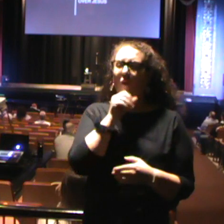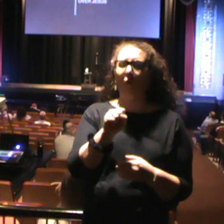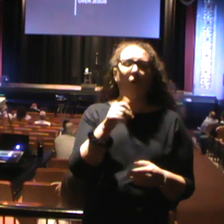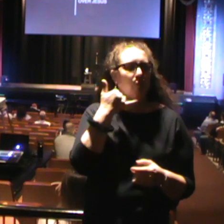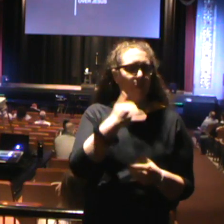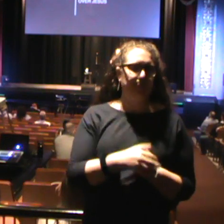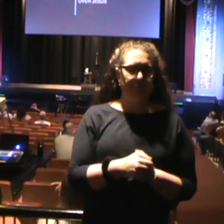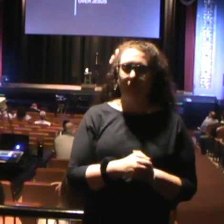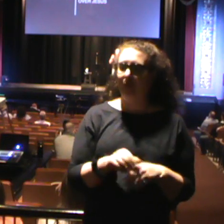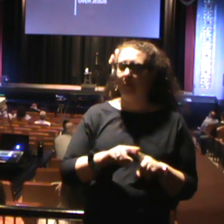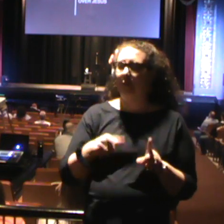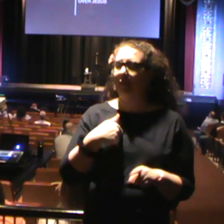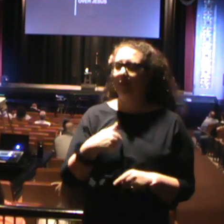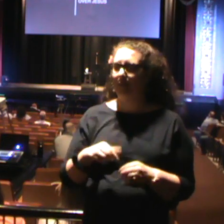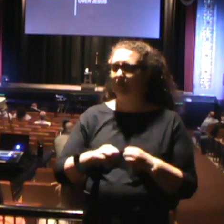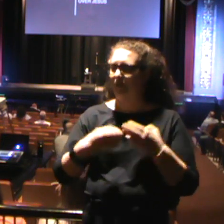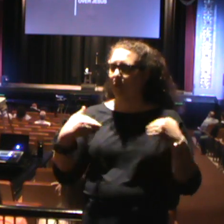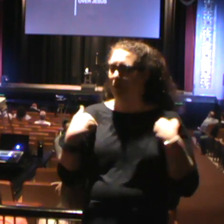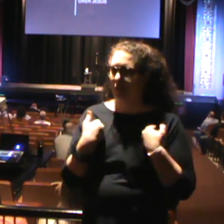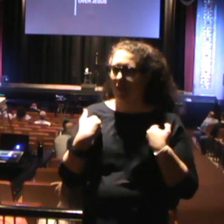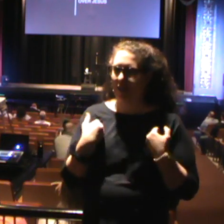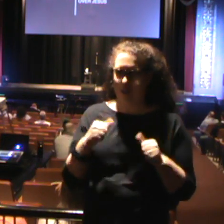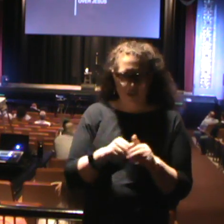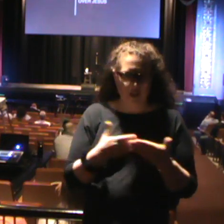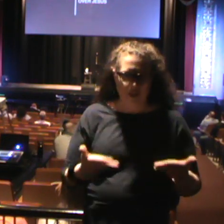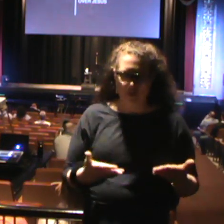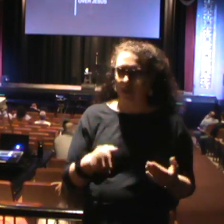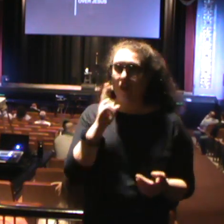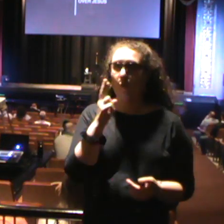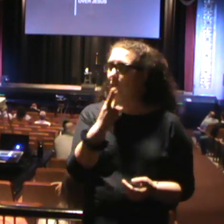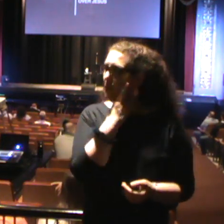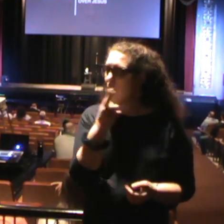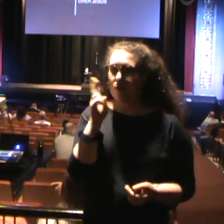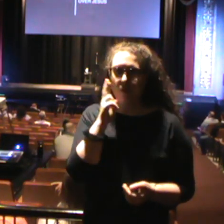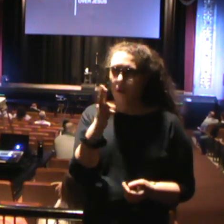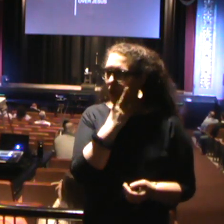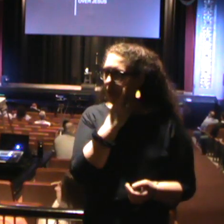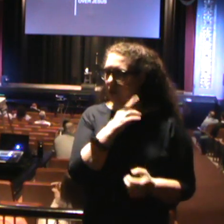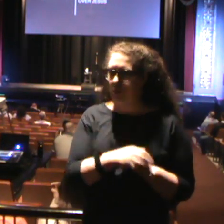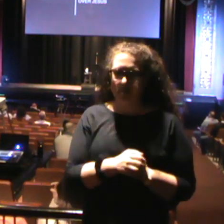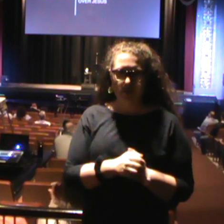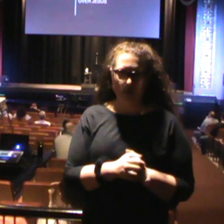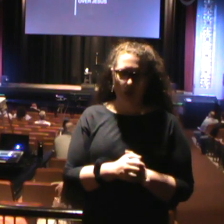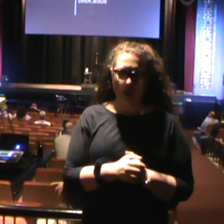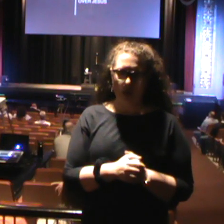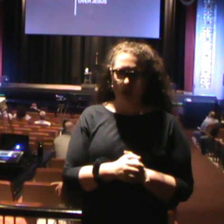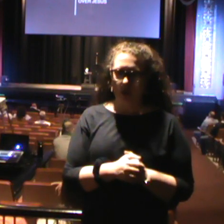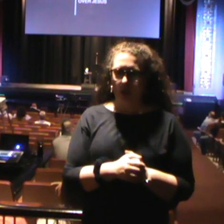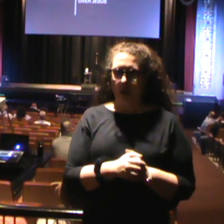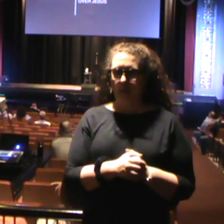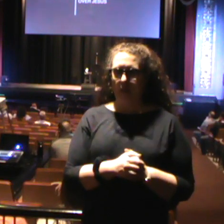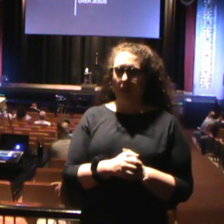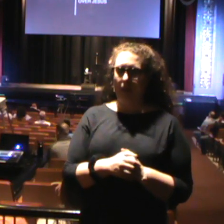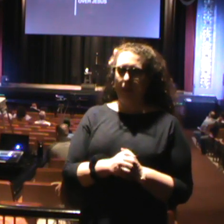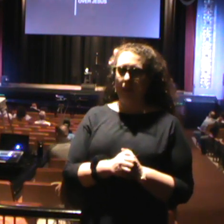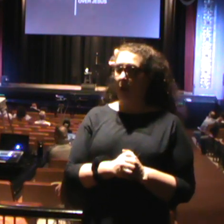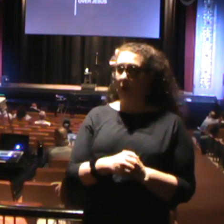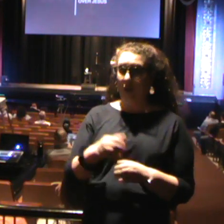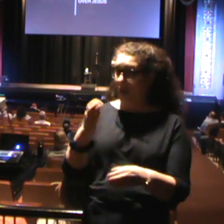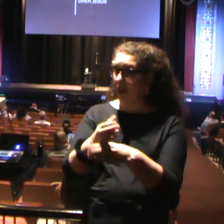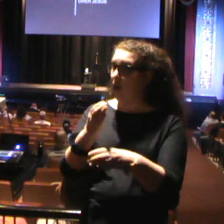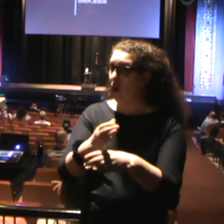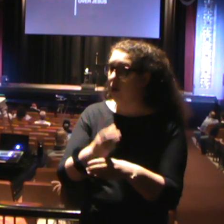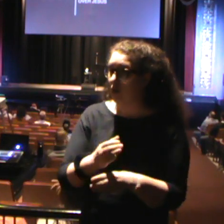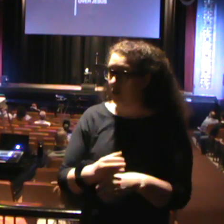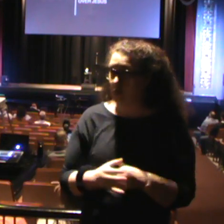so tired. And, like, everything, restaurants and manufacturers, they're always trying to upgrade things. And cars, like, when I